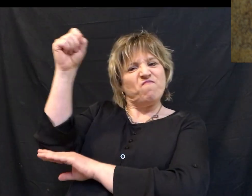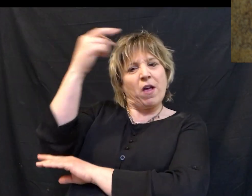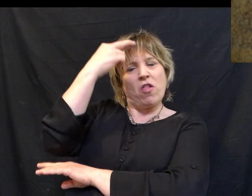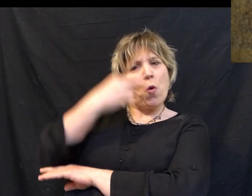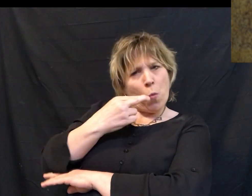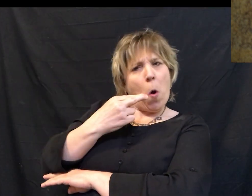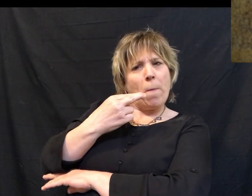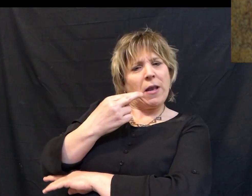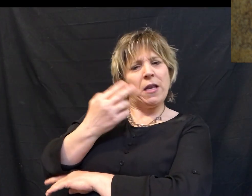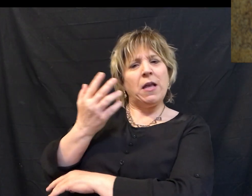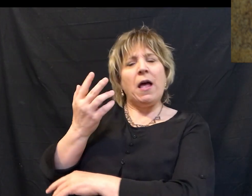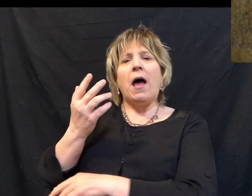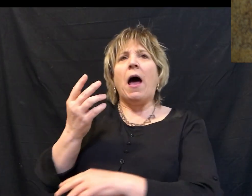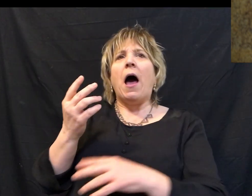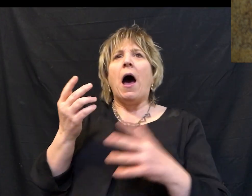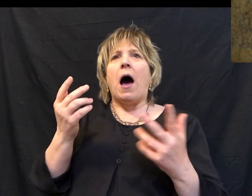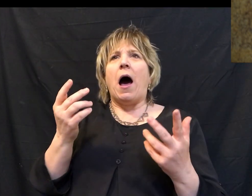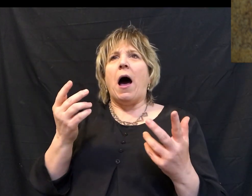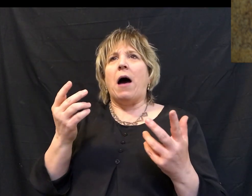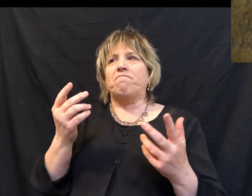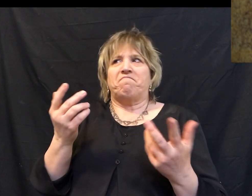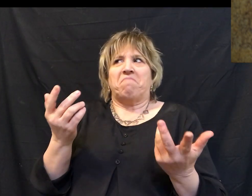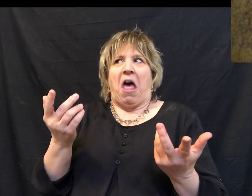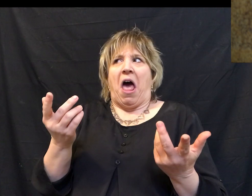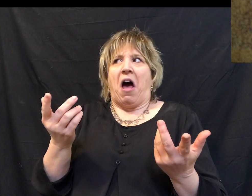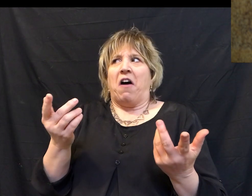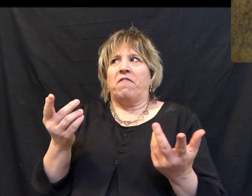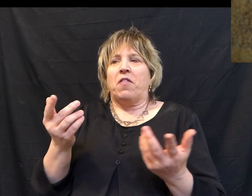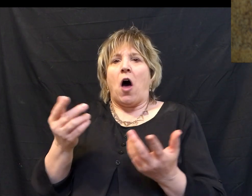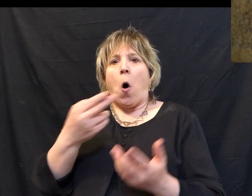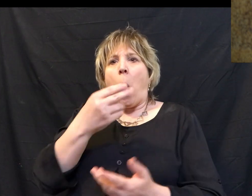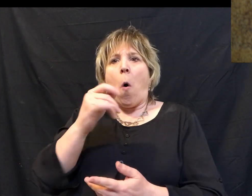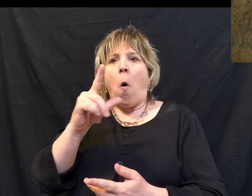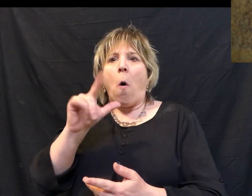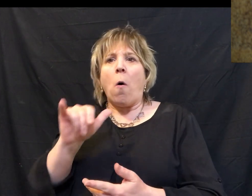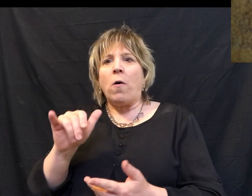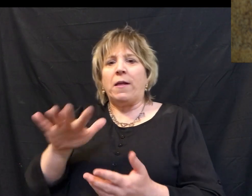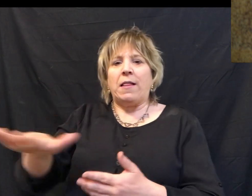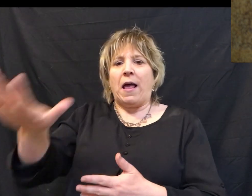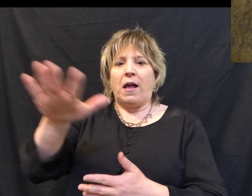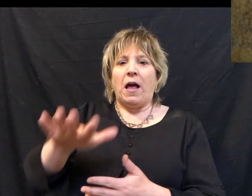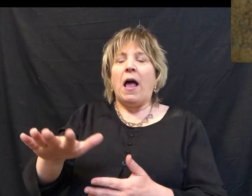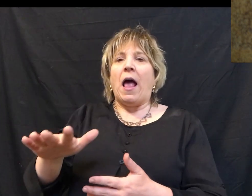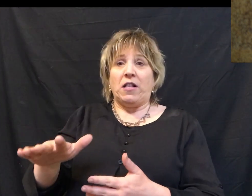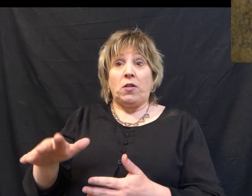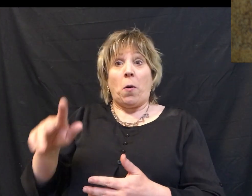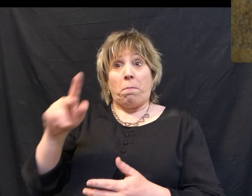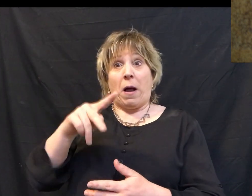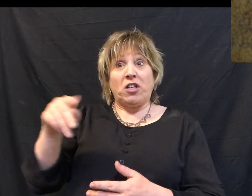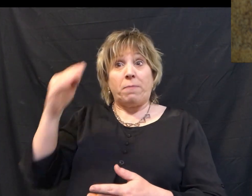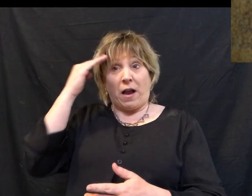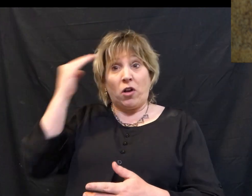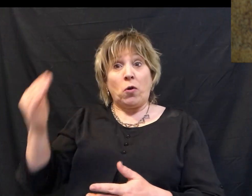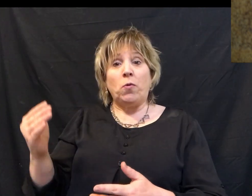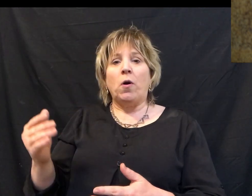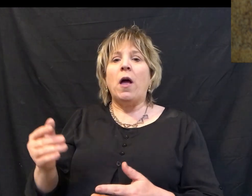protest of the Roman occupation of the Holy Land. And Pilate knew that if there was going to be any kind of an uprising or an insurrection,